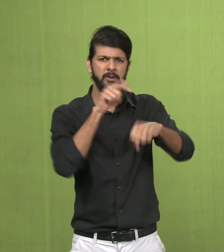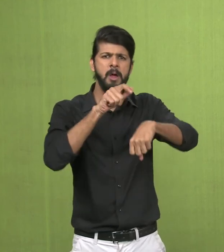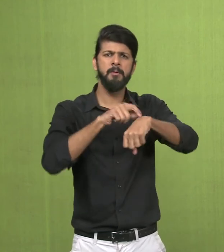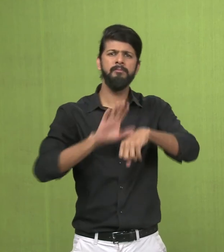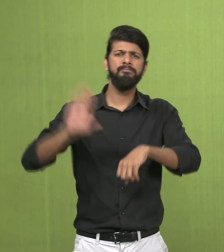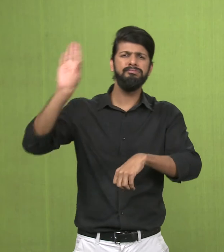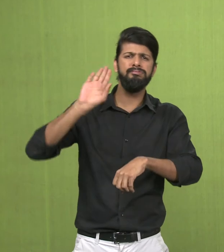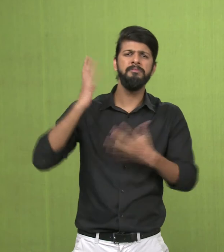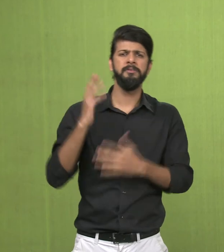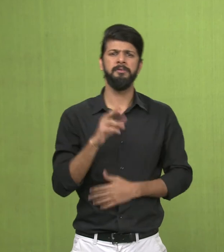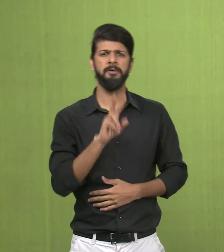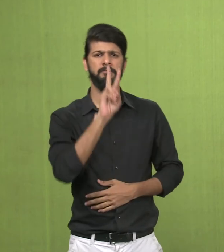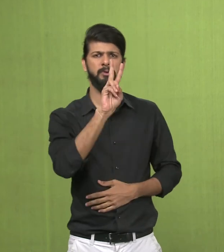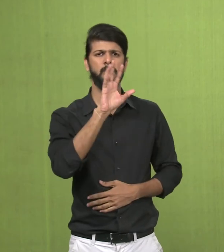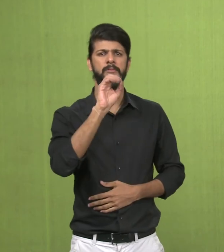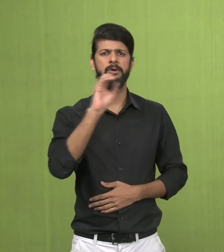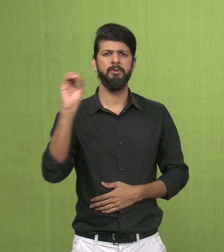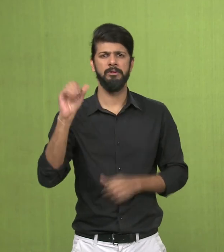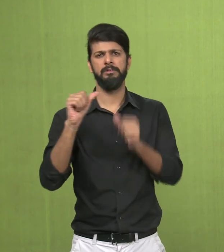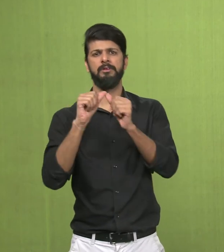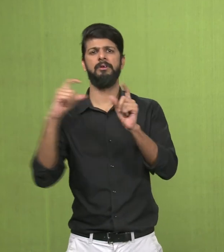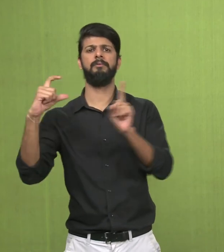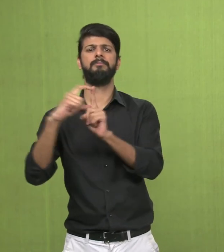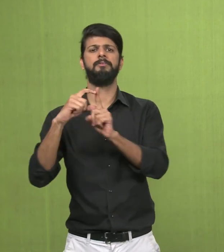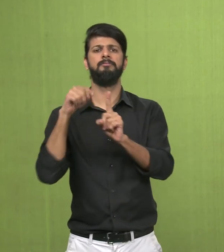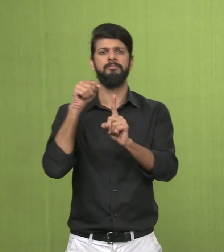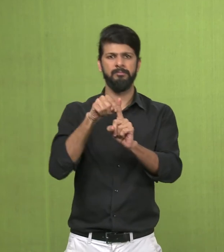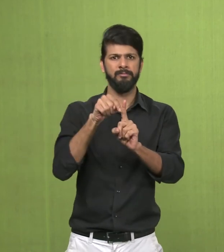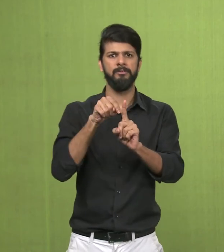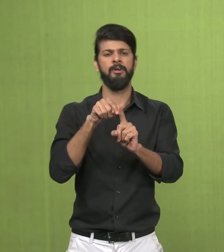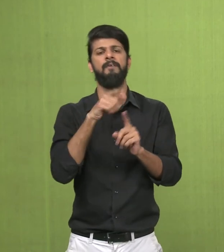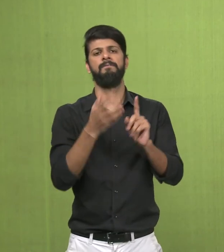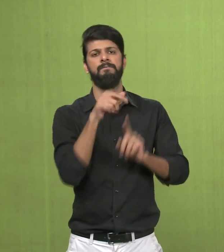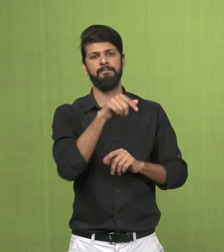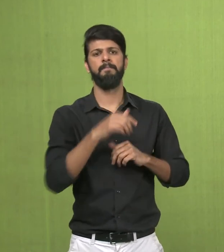The period of the sculpture is the second century AD.